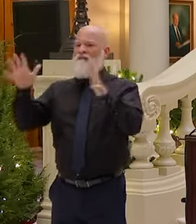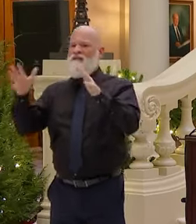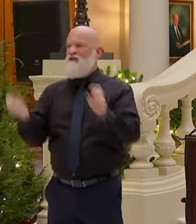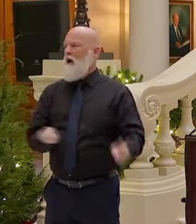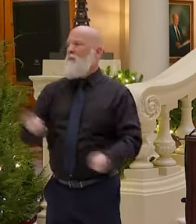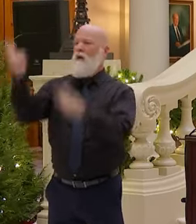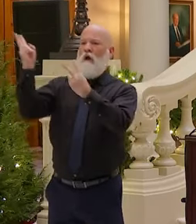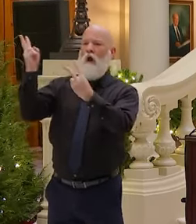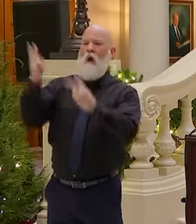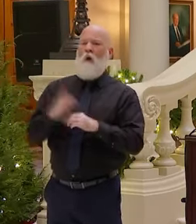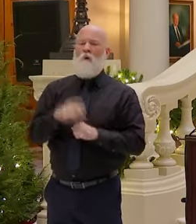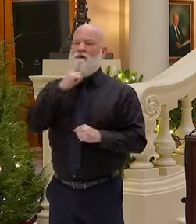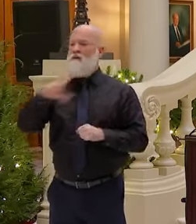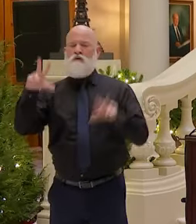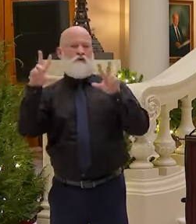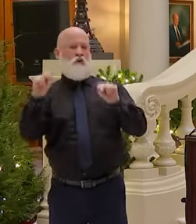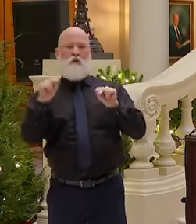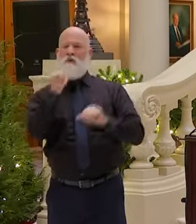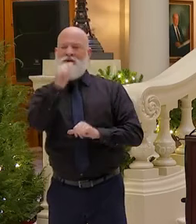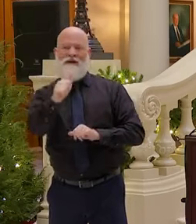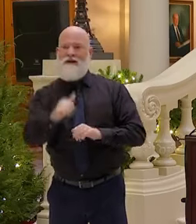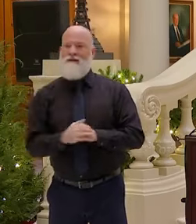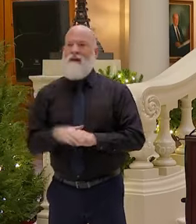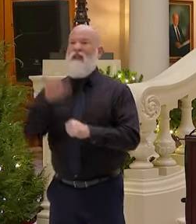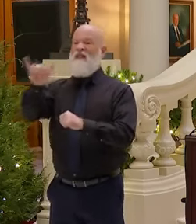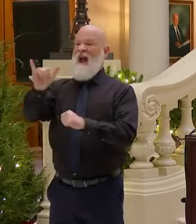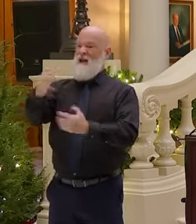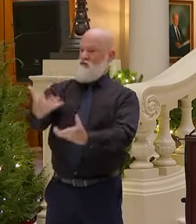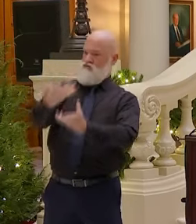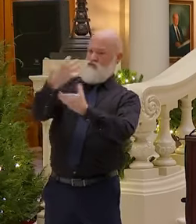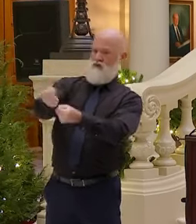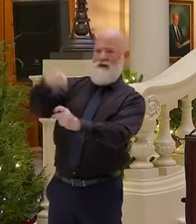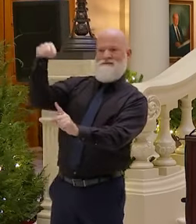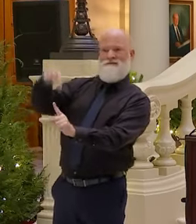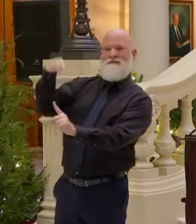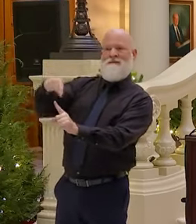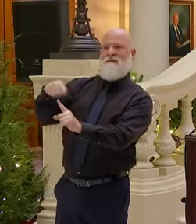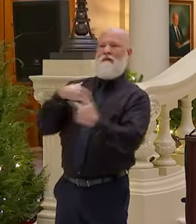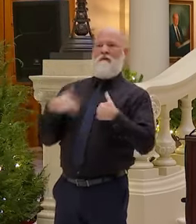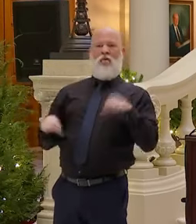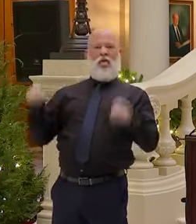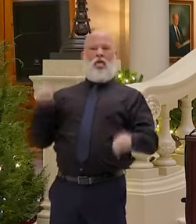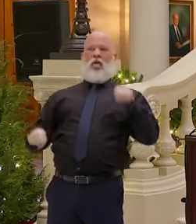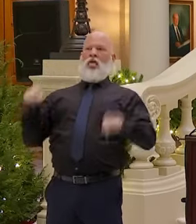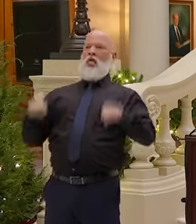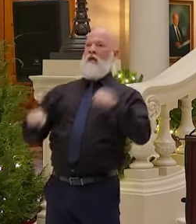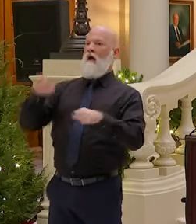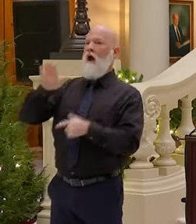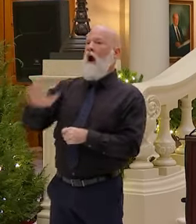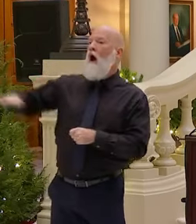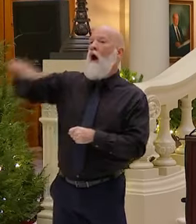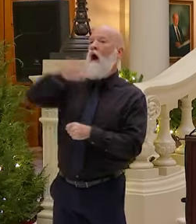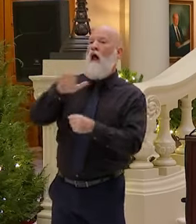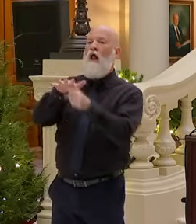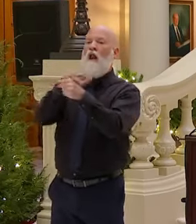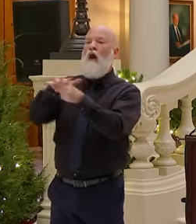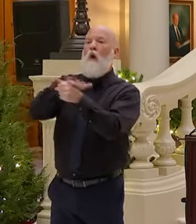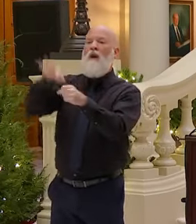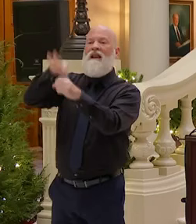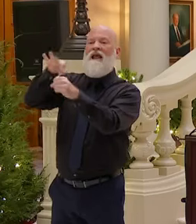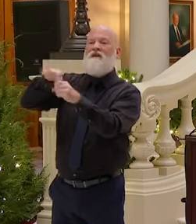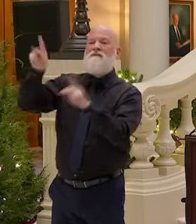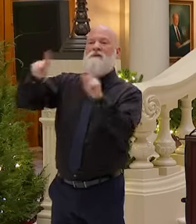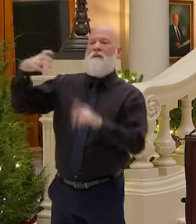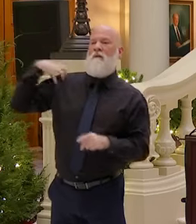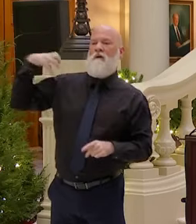the trust in that particular office has been undermined. I believe all the local elected officials and local state officials agree that this person needs to